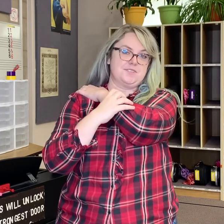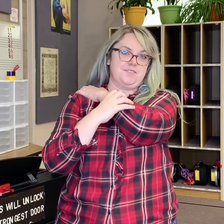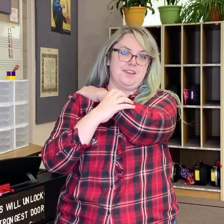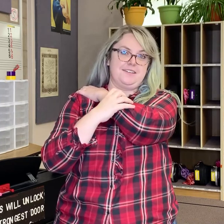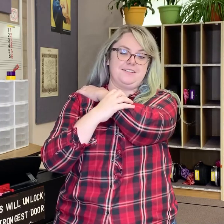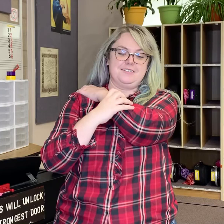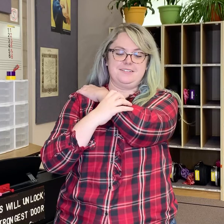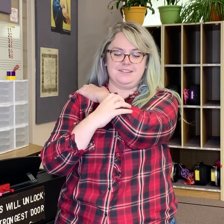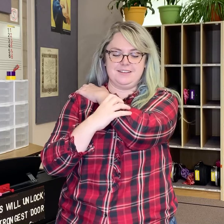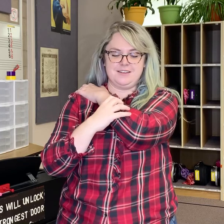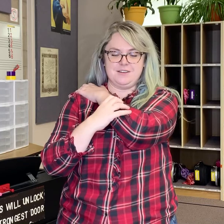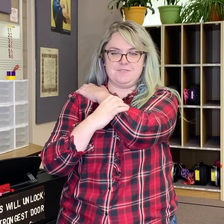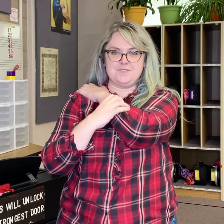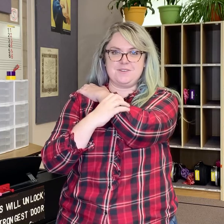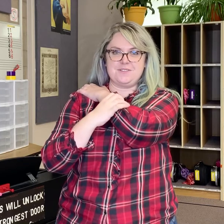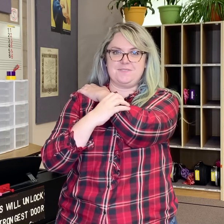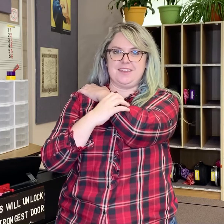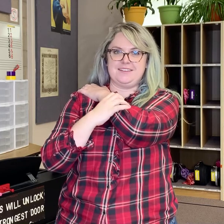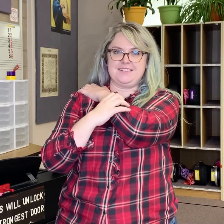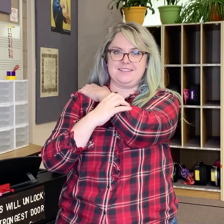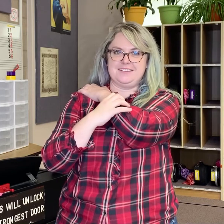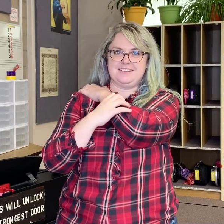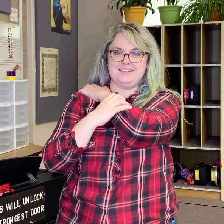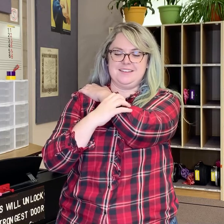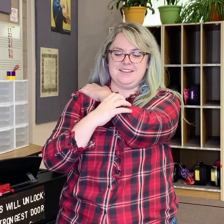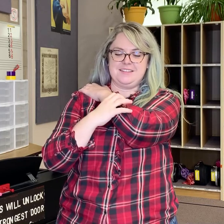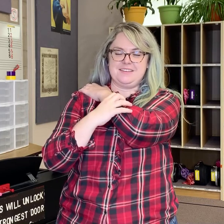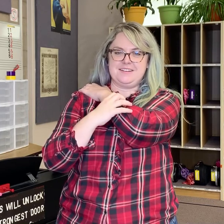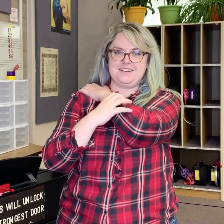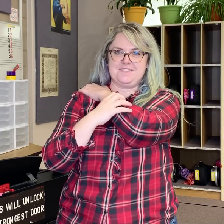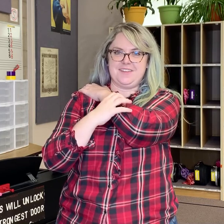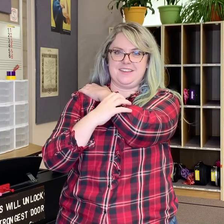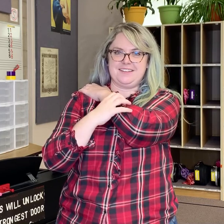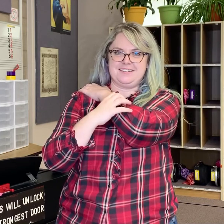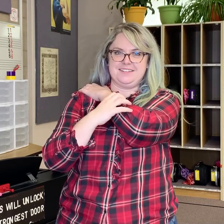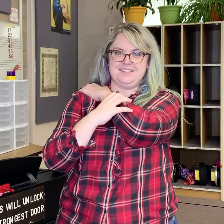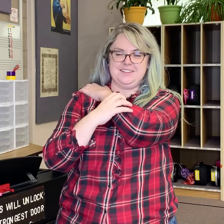finger, and